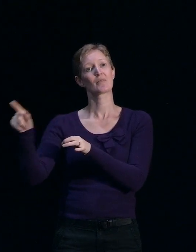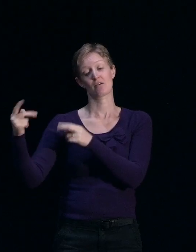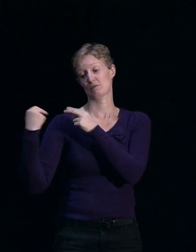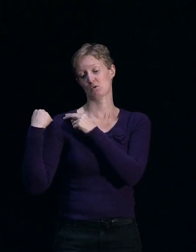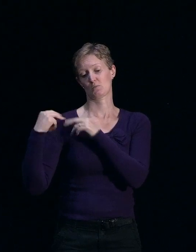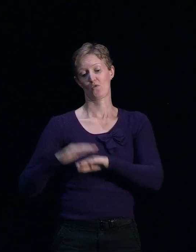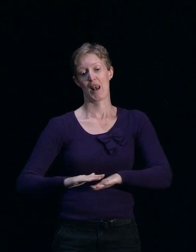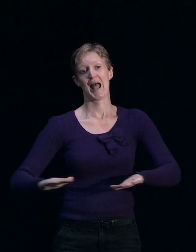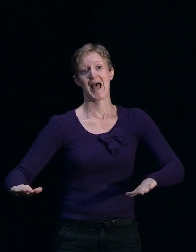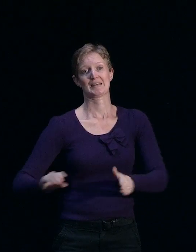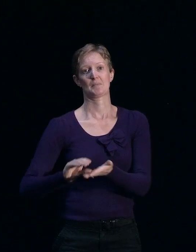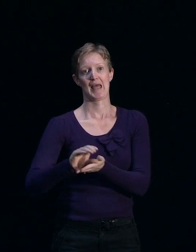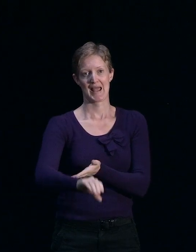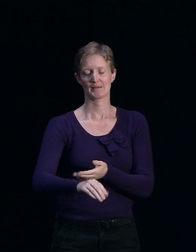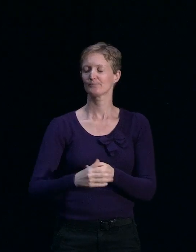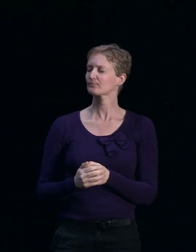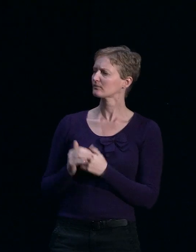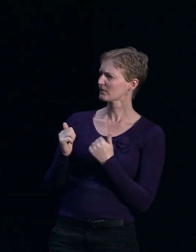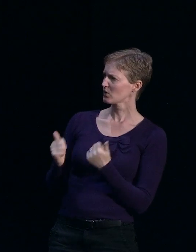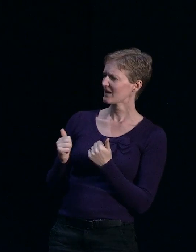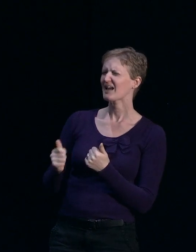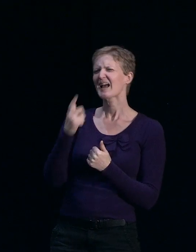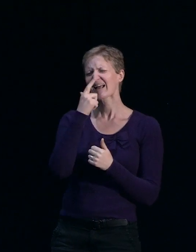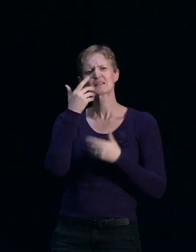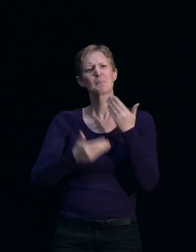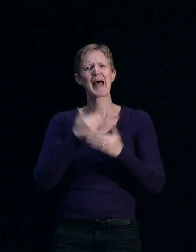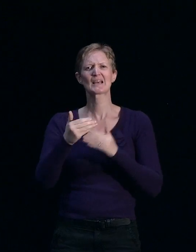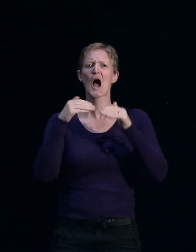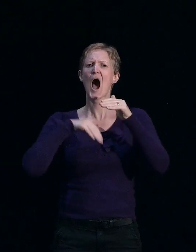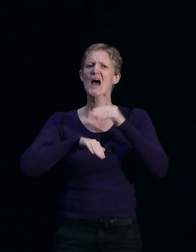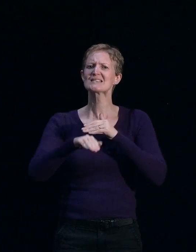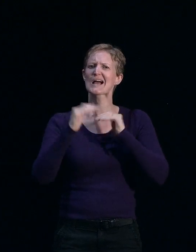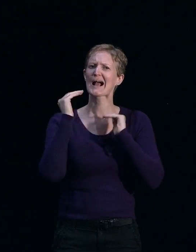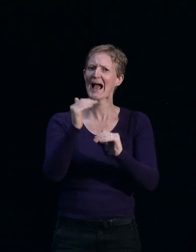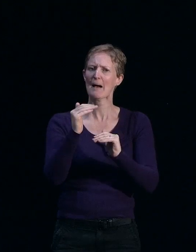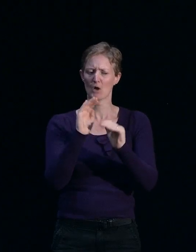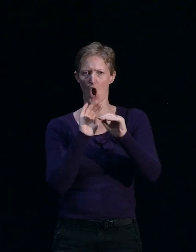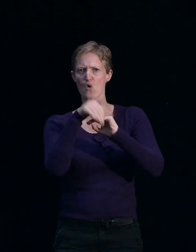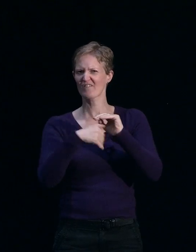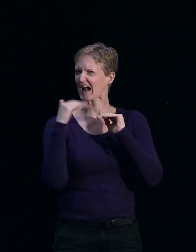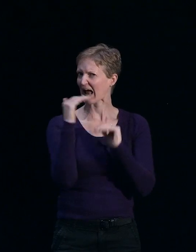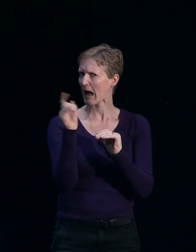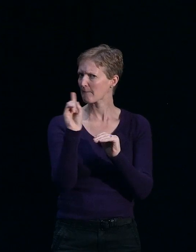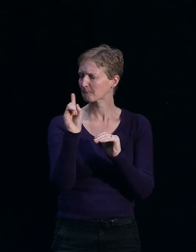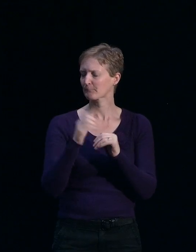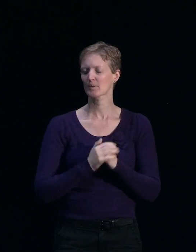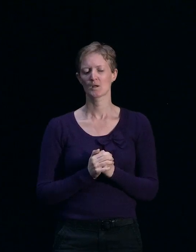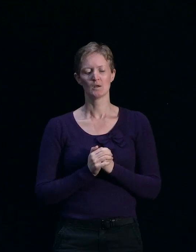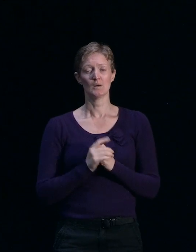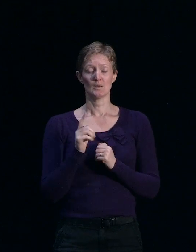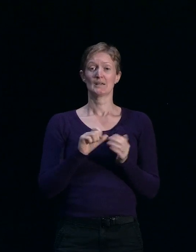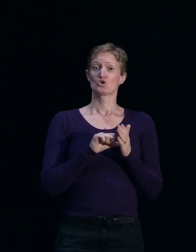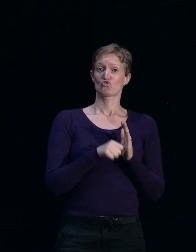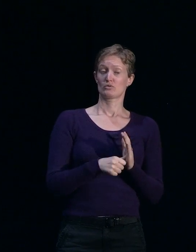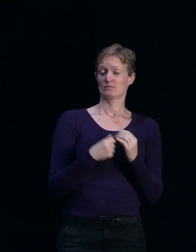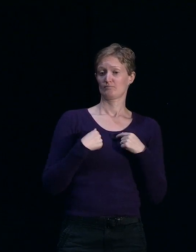that's great. Could you also clarify under cap, over cap? Yep. So insurers are responsible for repairing or rebuilding